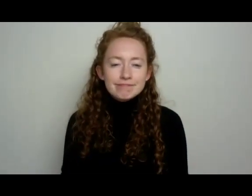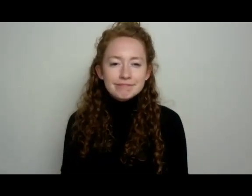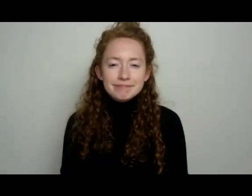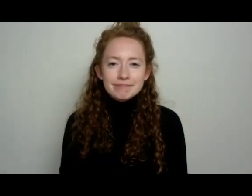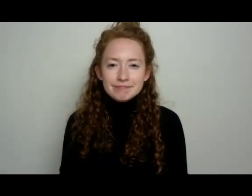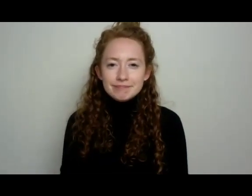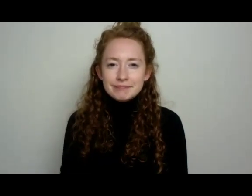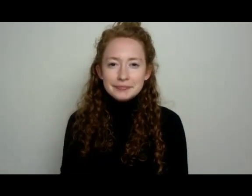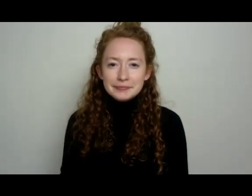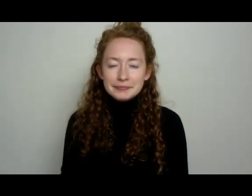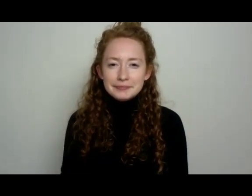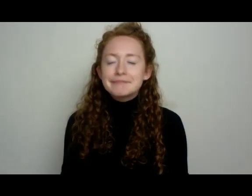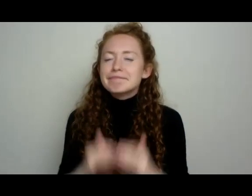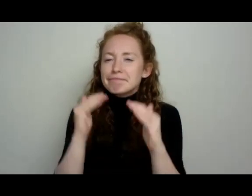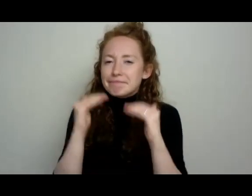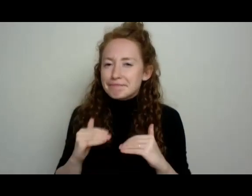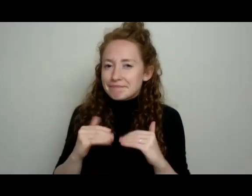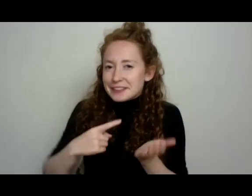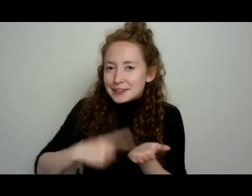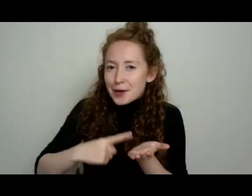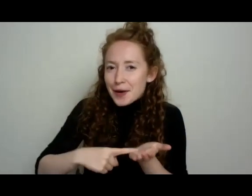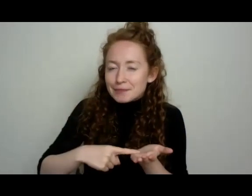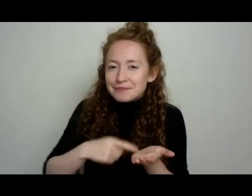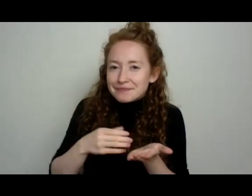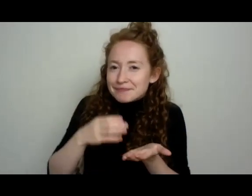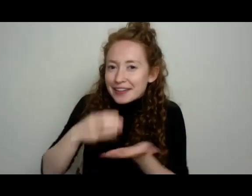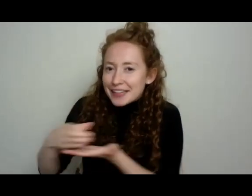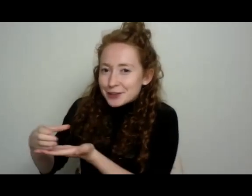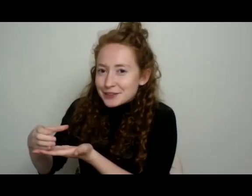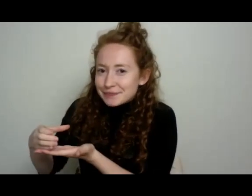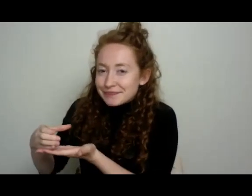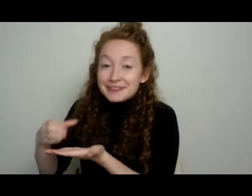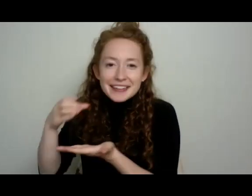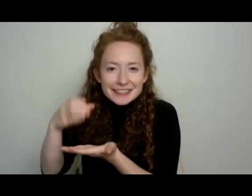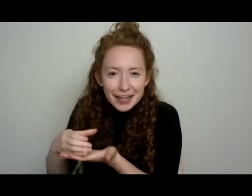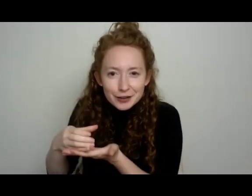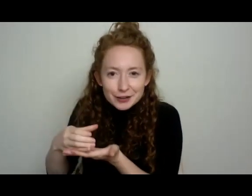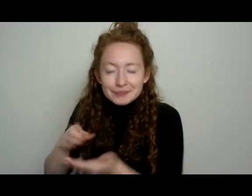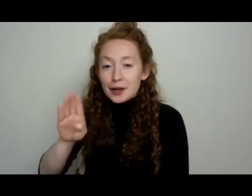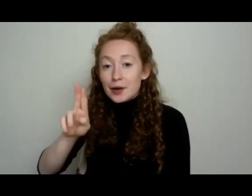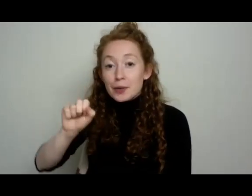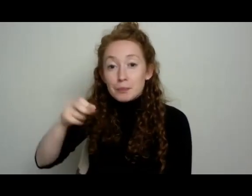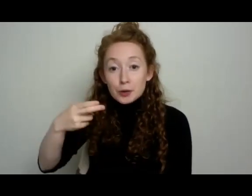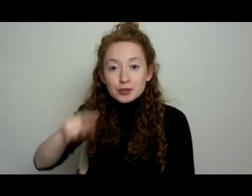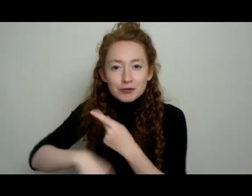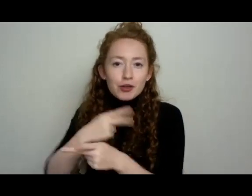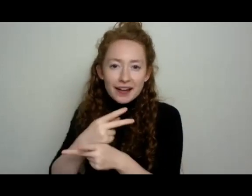talk about containers. So containers, bush varieties are so crucial for